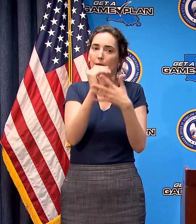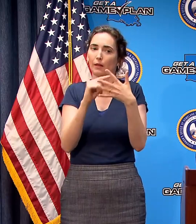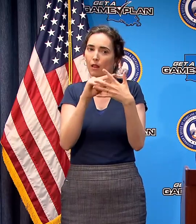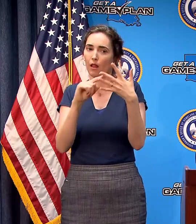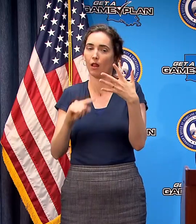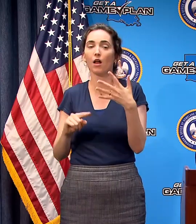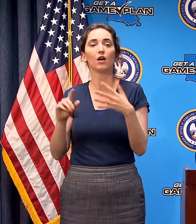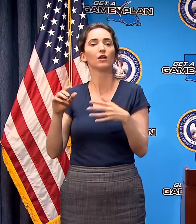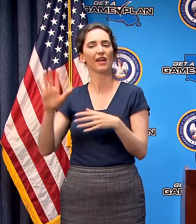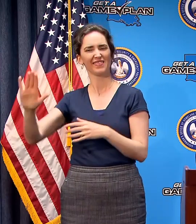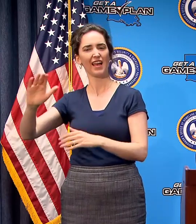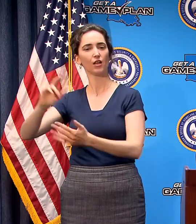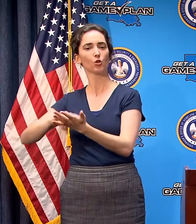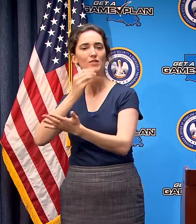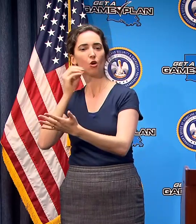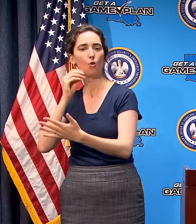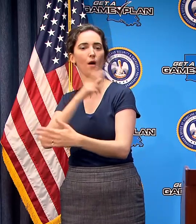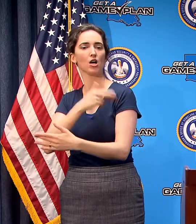facility websites